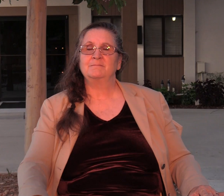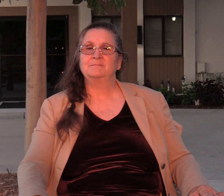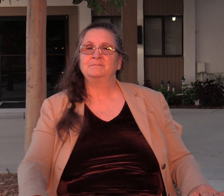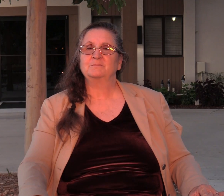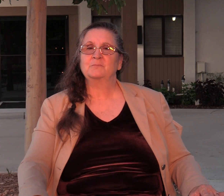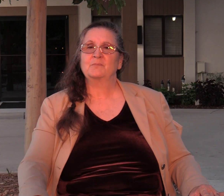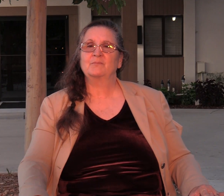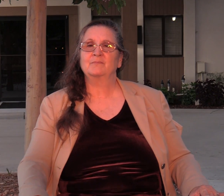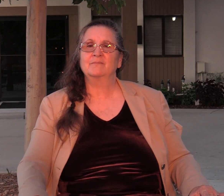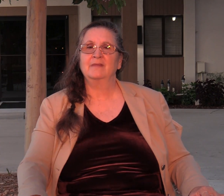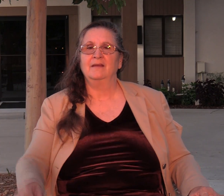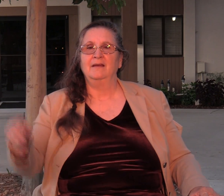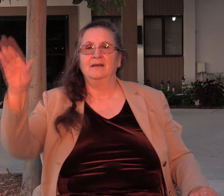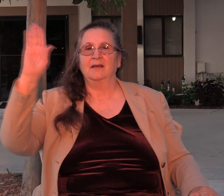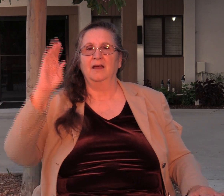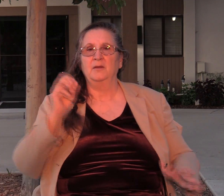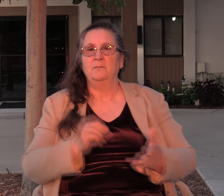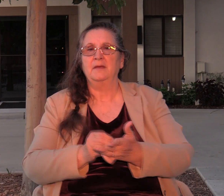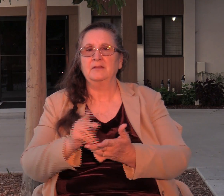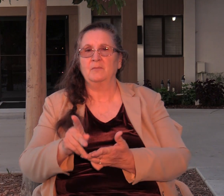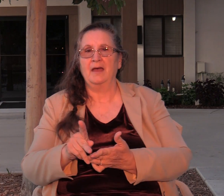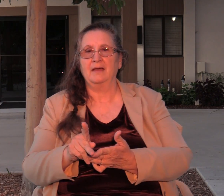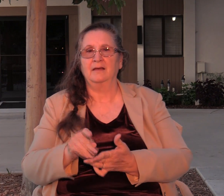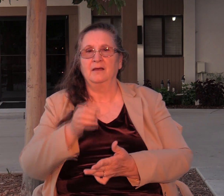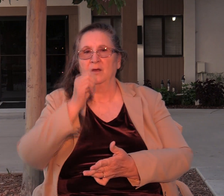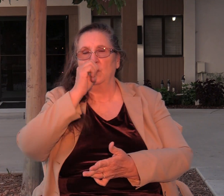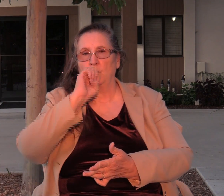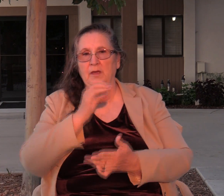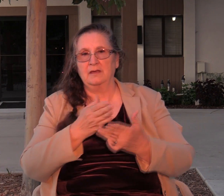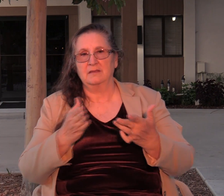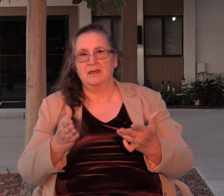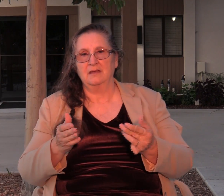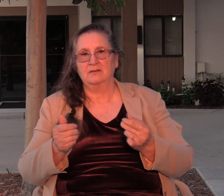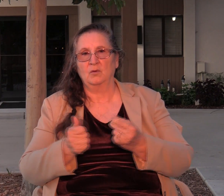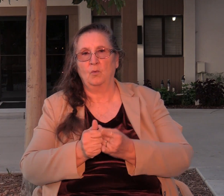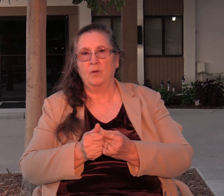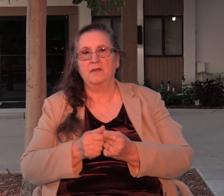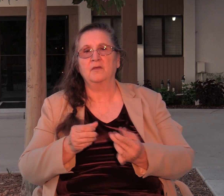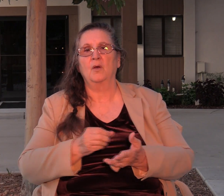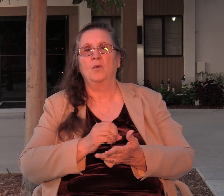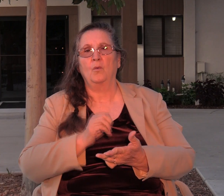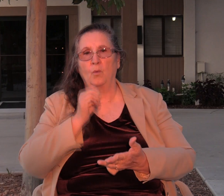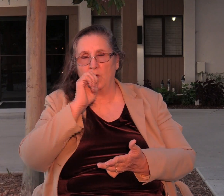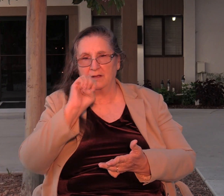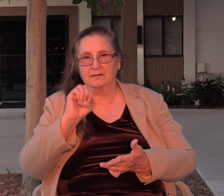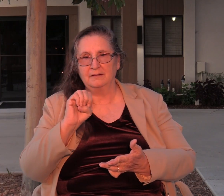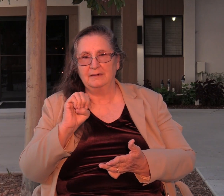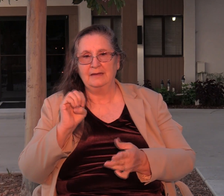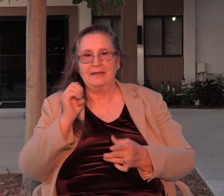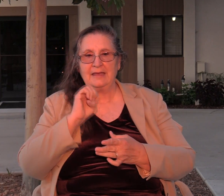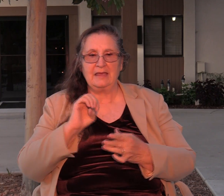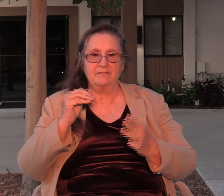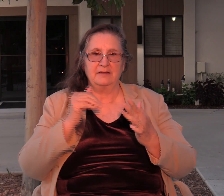God will repay men who do wicked things with wickedness and he will return evil upon those men who do evil things